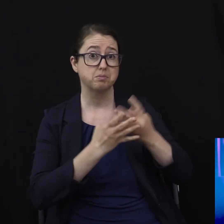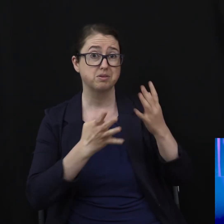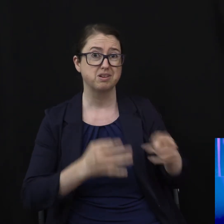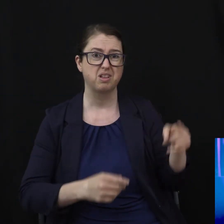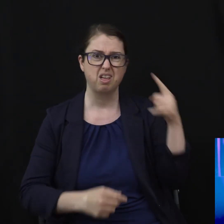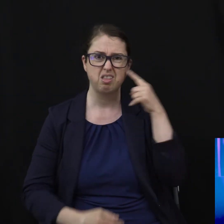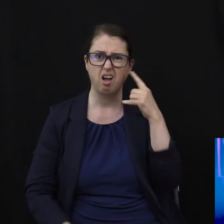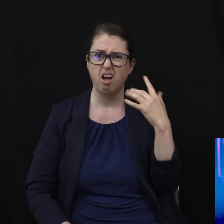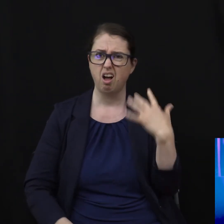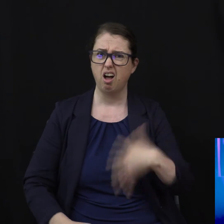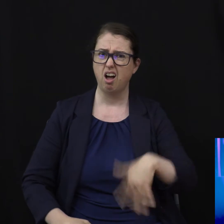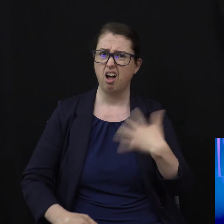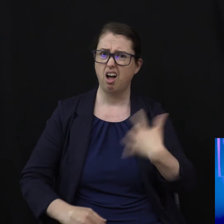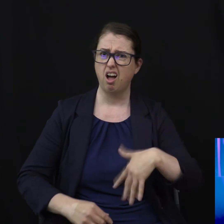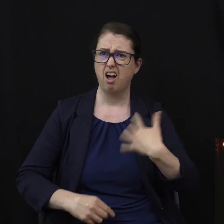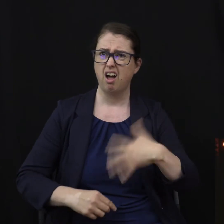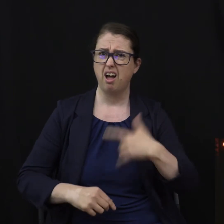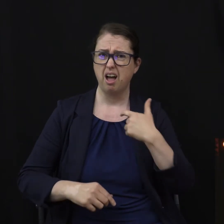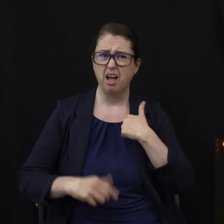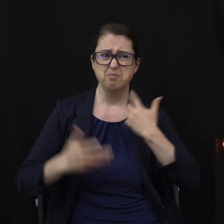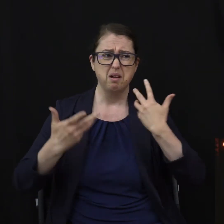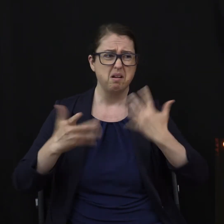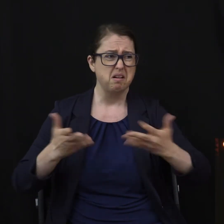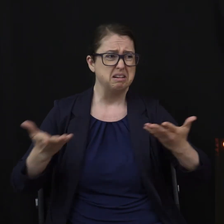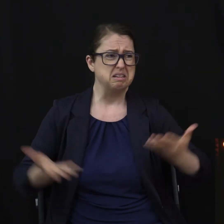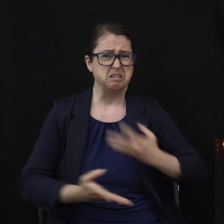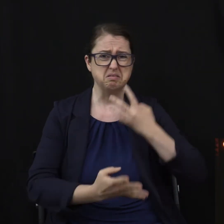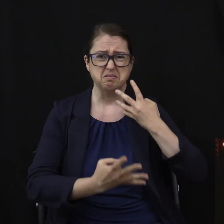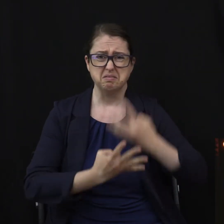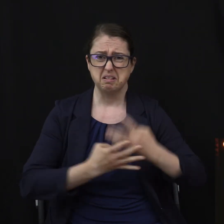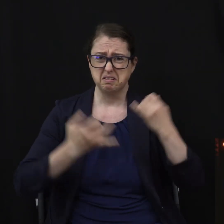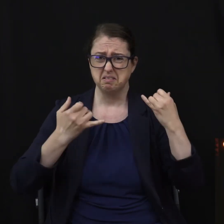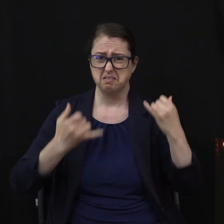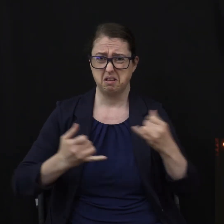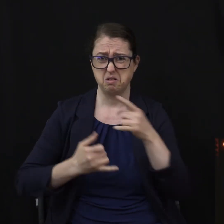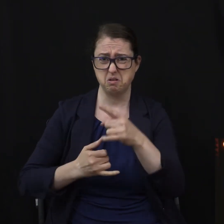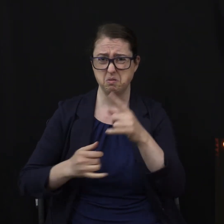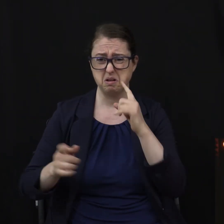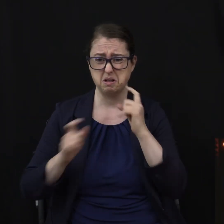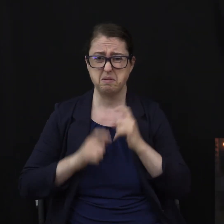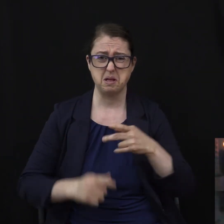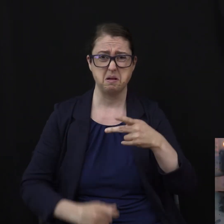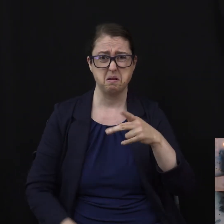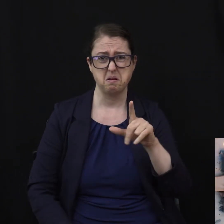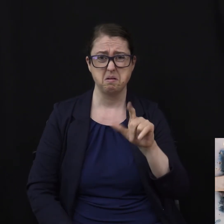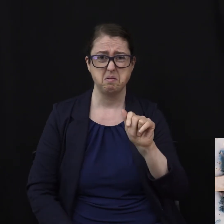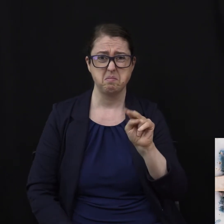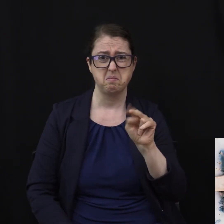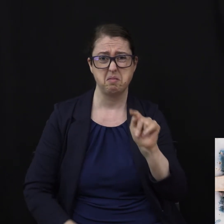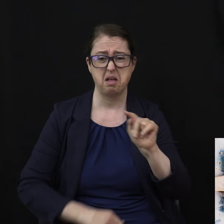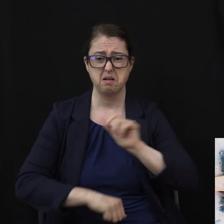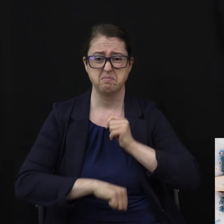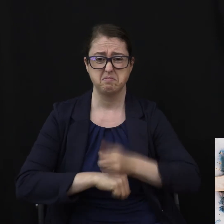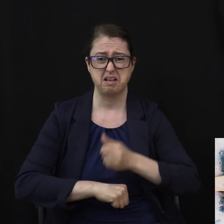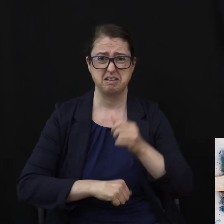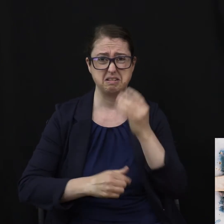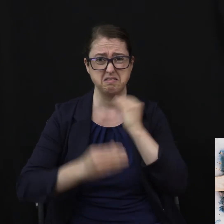enough to be in prison, and being put on a plant-based diet was cruel and unusual punishment.